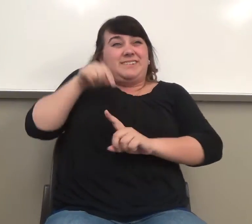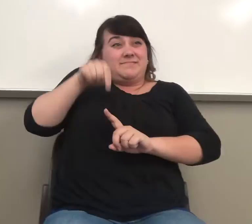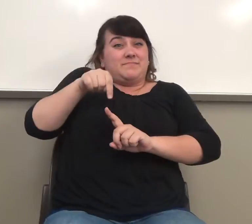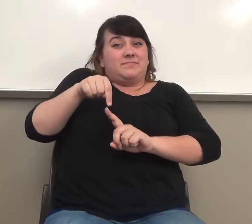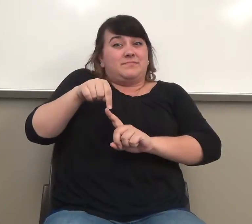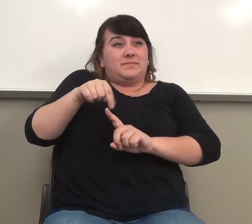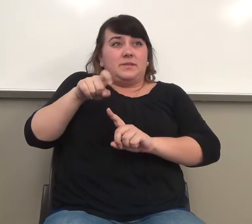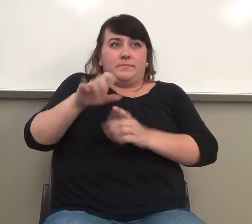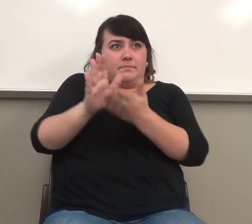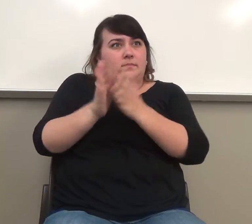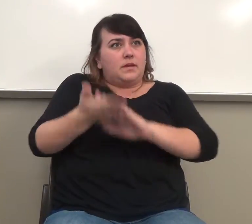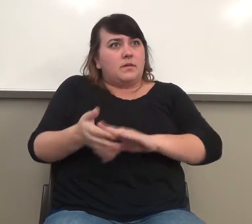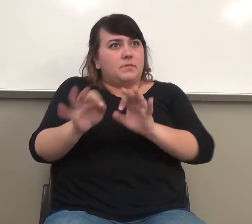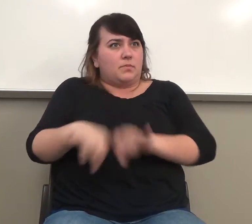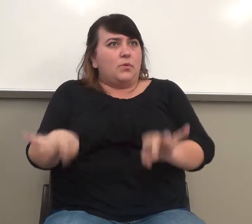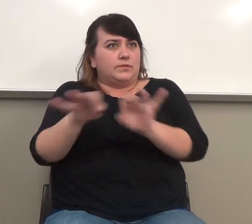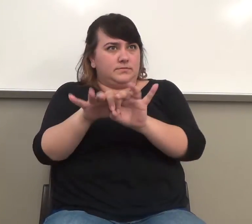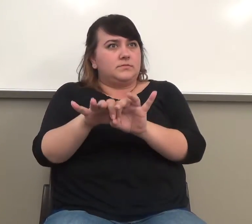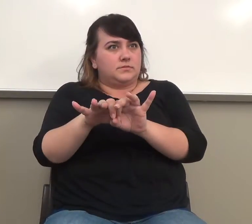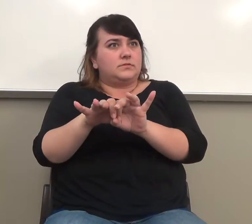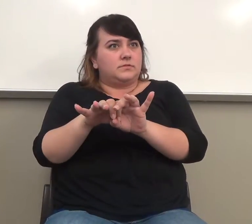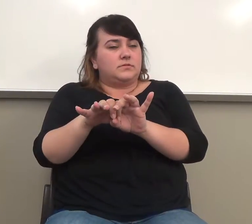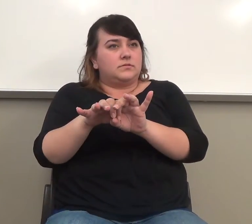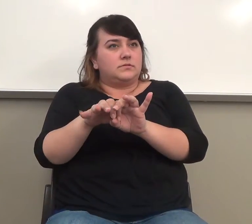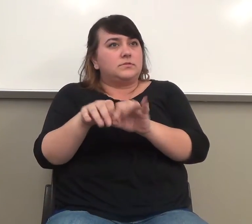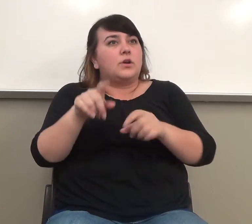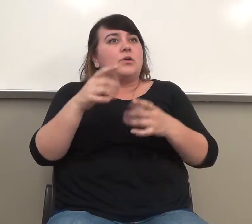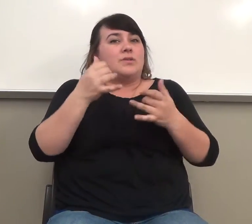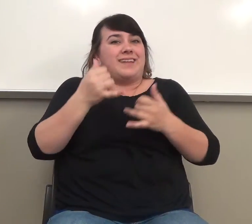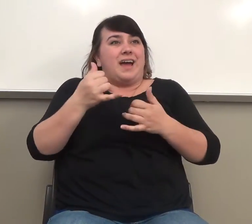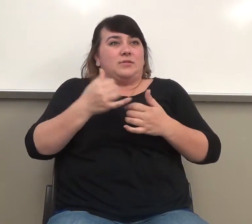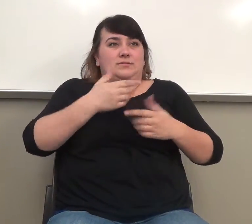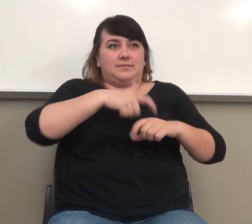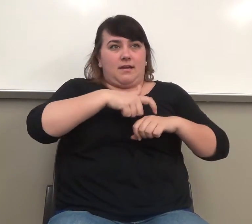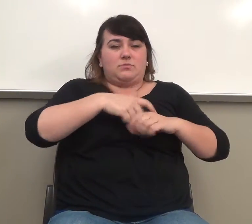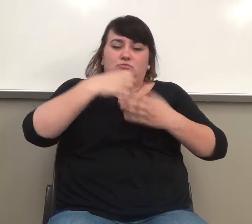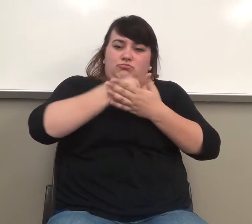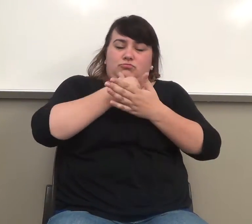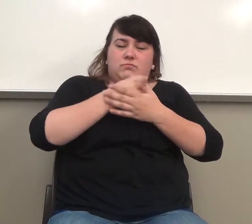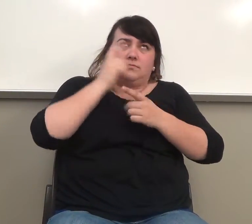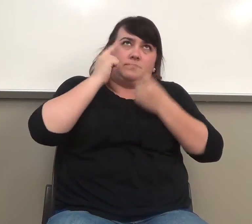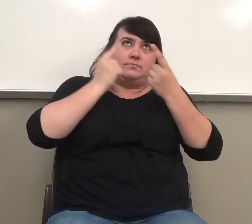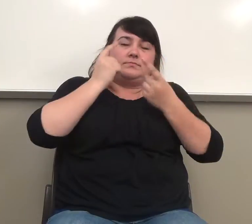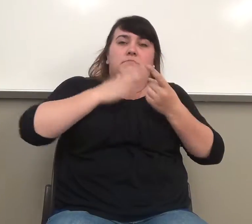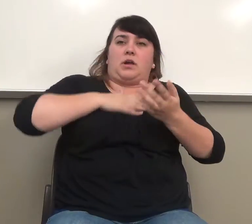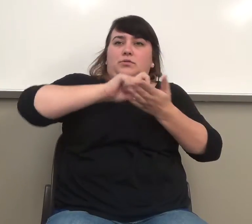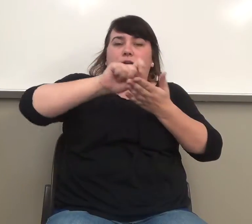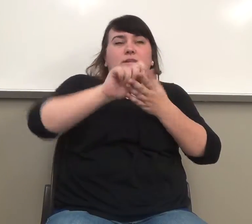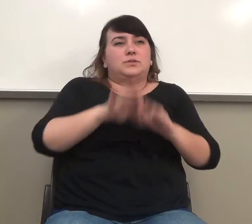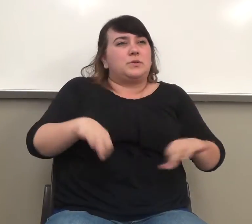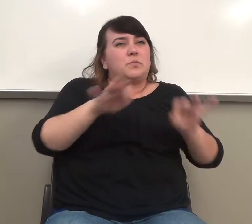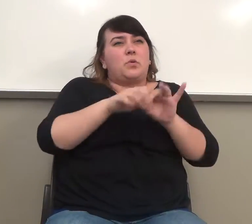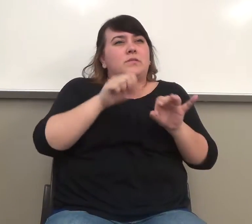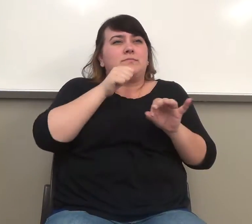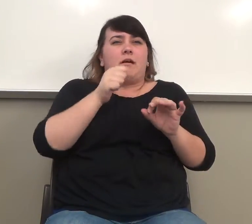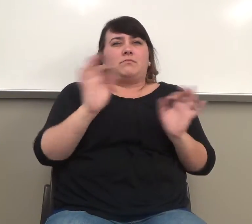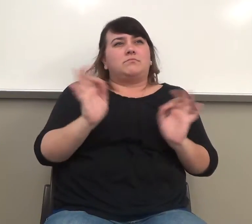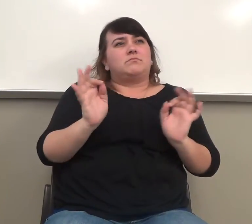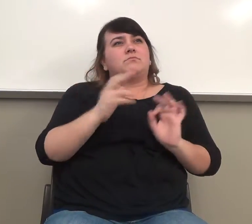to become important, and you guys need to start thinking of your writing as something other than just these little papers that we